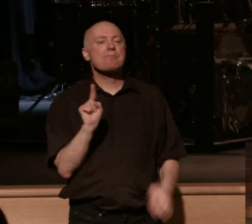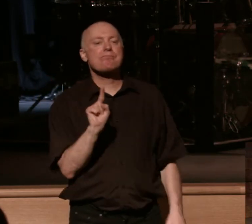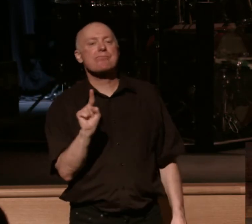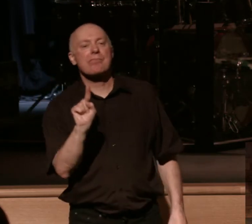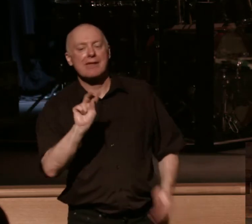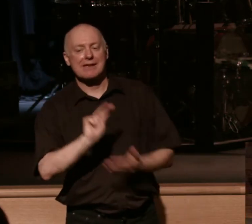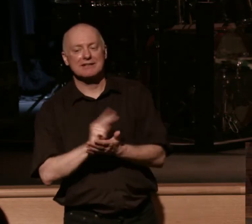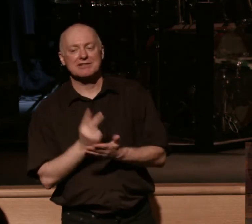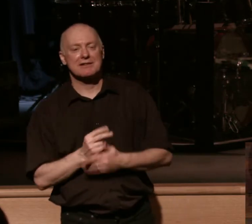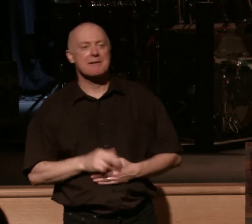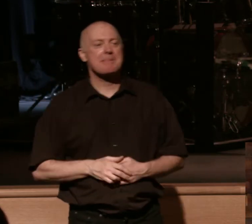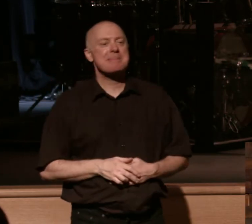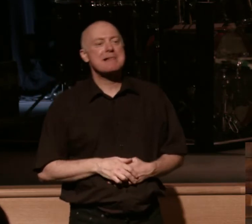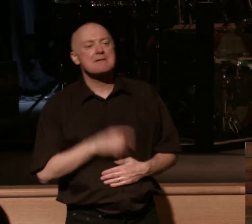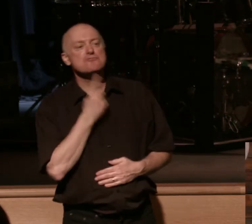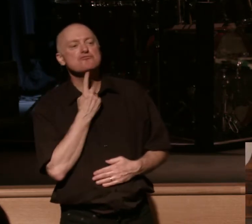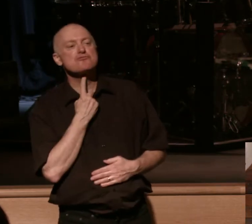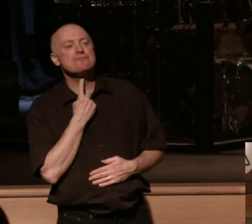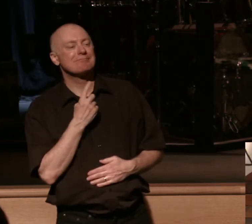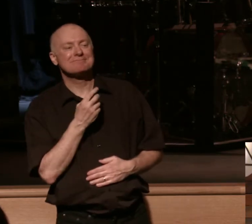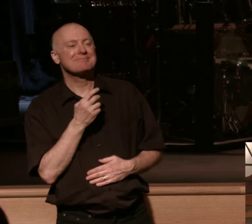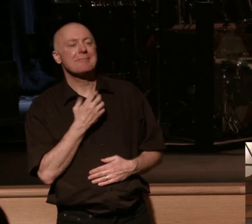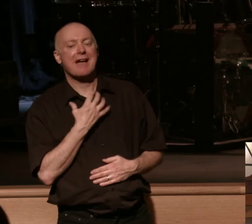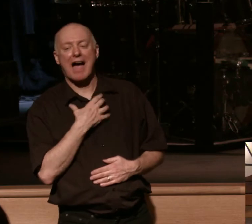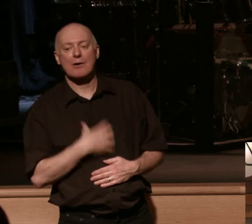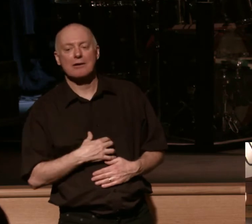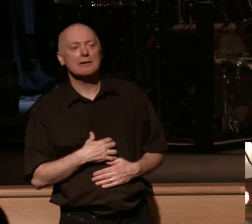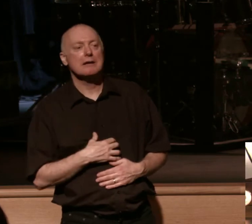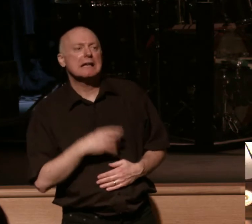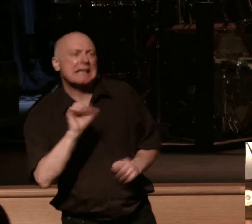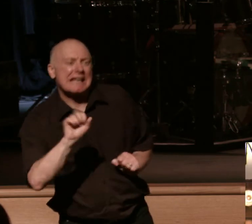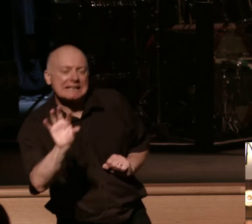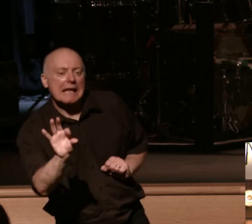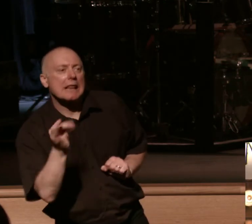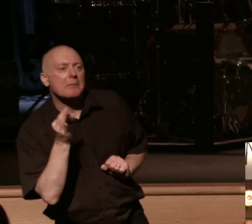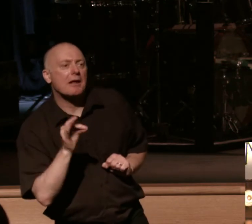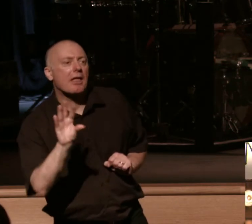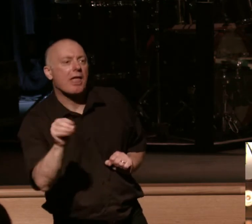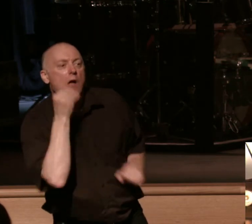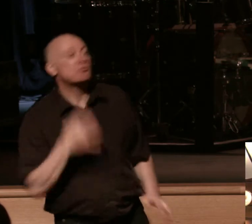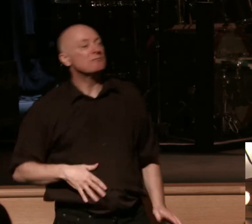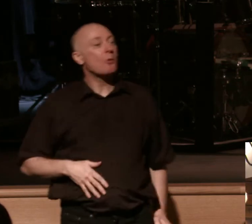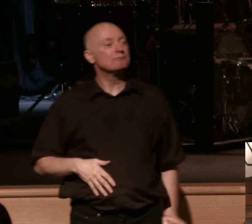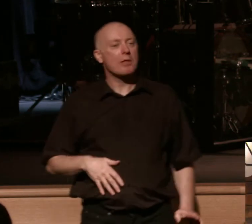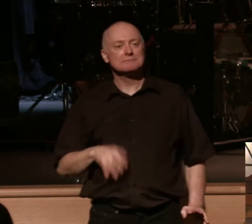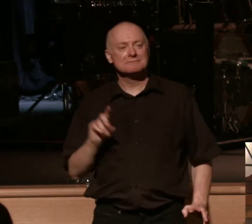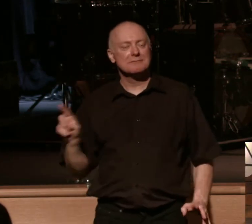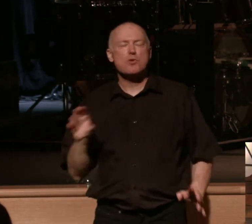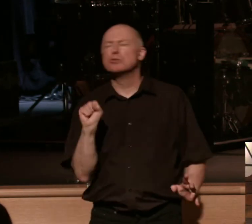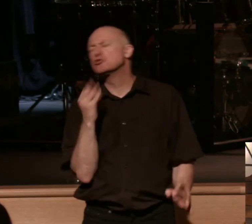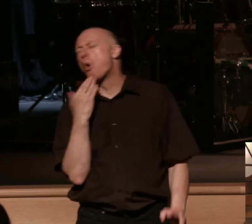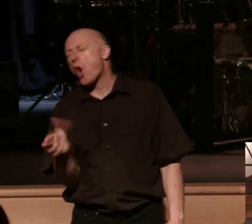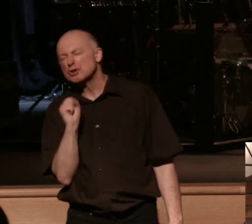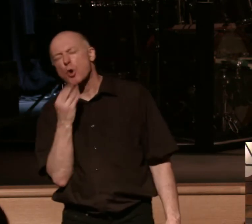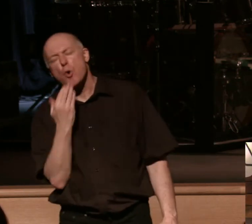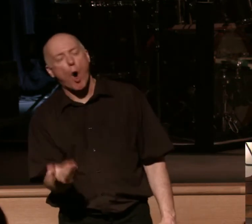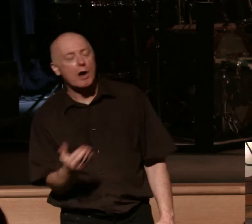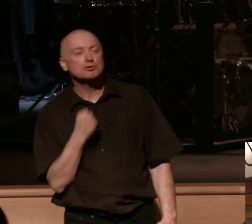I'm really really hungry and I'm the guy that kind of comes over and says can I just take a piece and just put it in my mouth and just be like that is so and when you're so hungry you